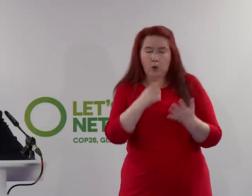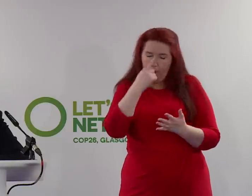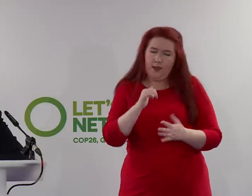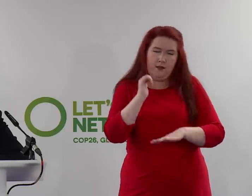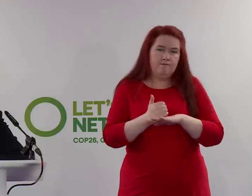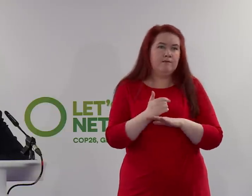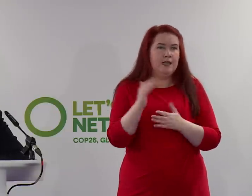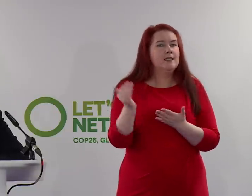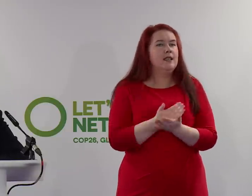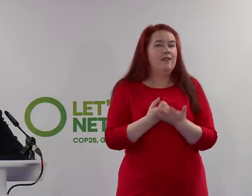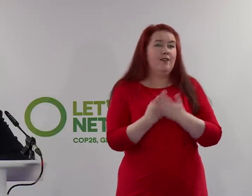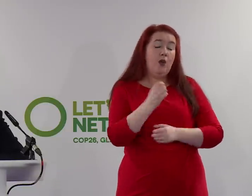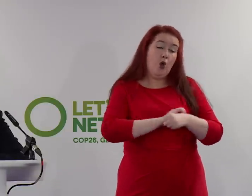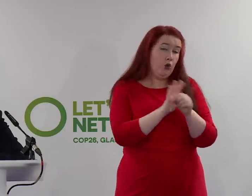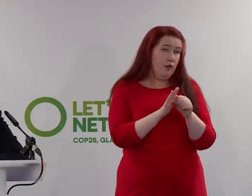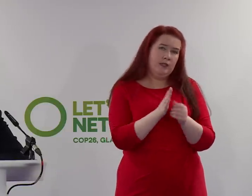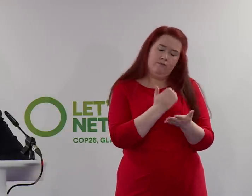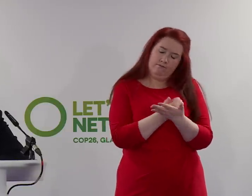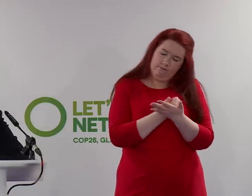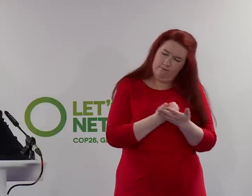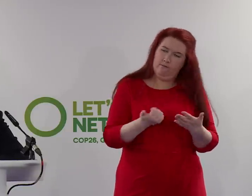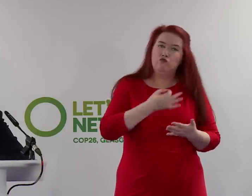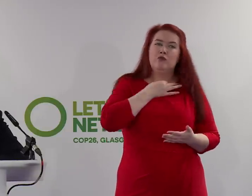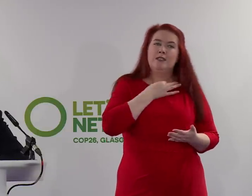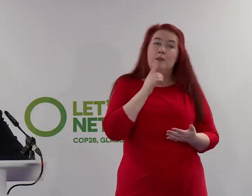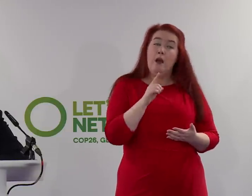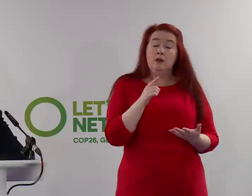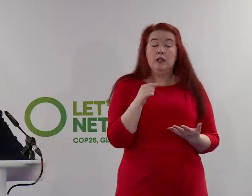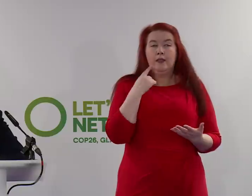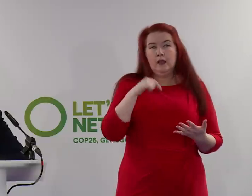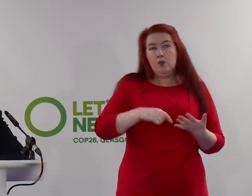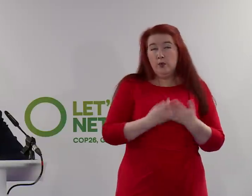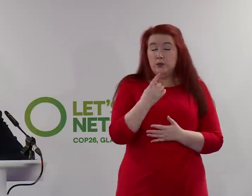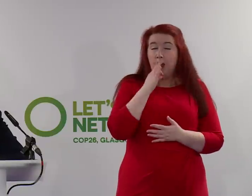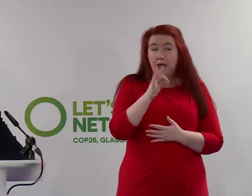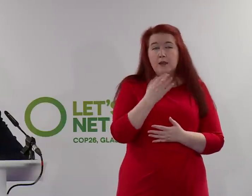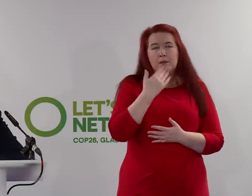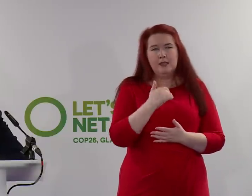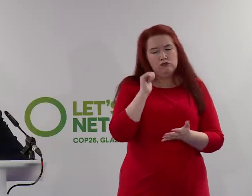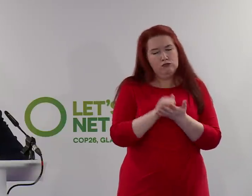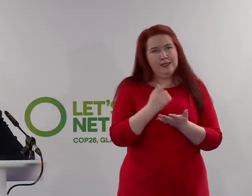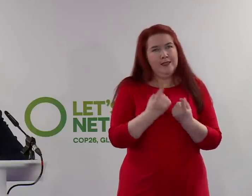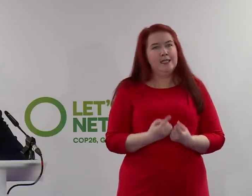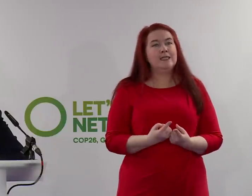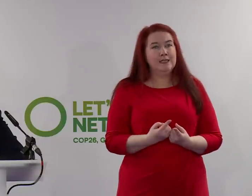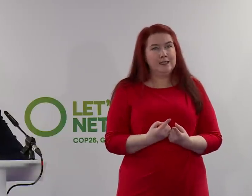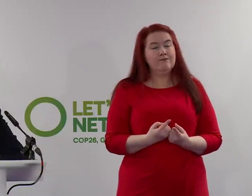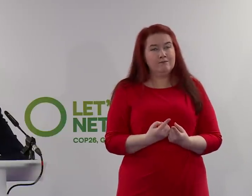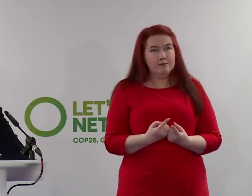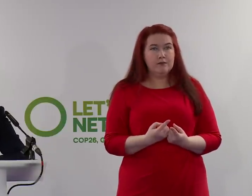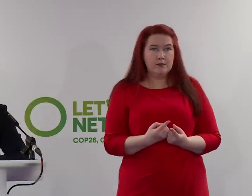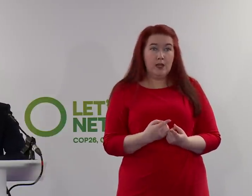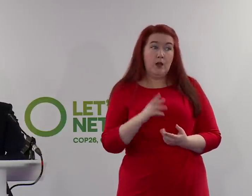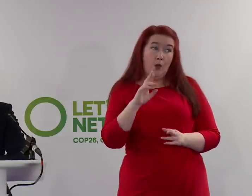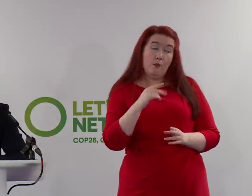event. COVID always poses a risk, but I would take the opportunity to ask people again to do all of these things. And I hope we'll hear GB